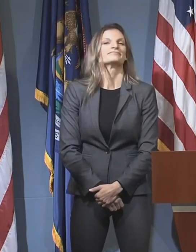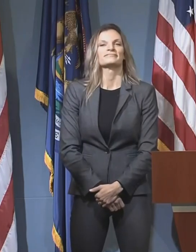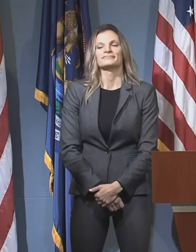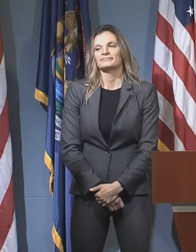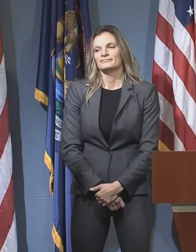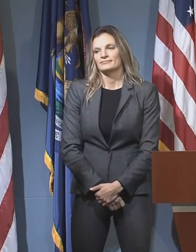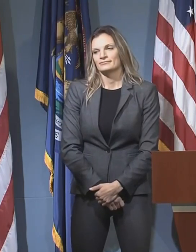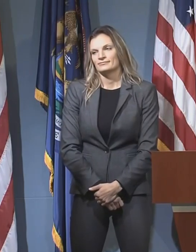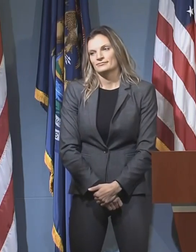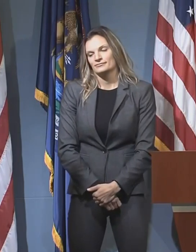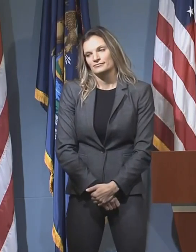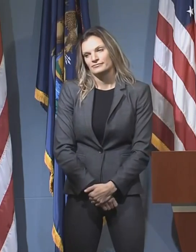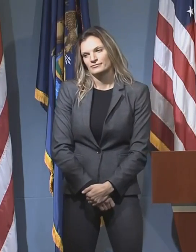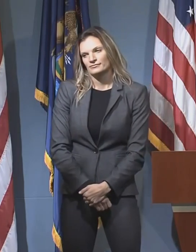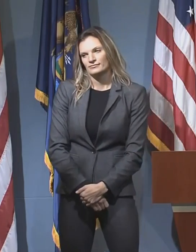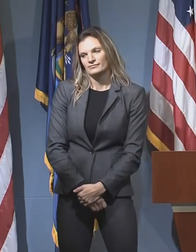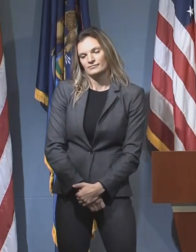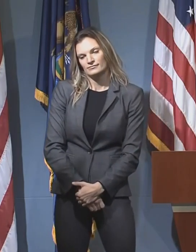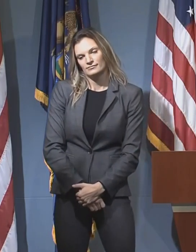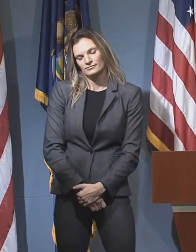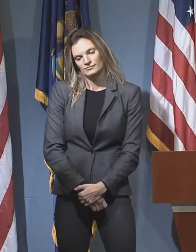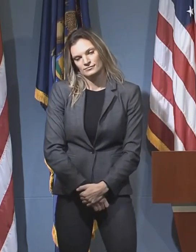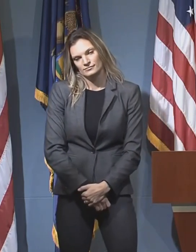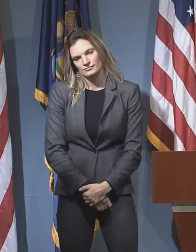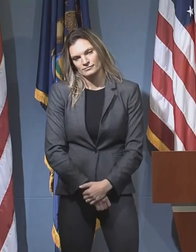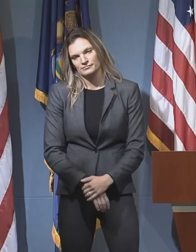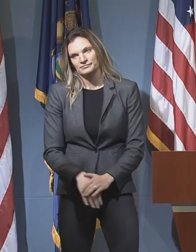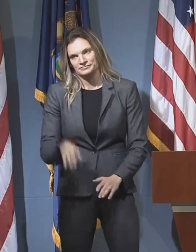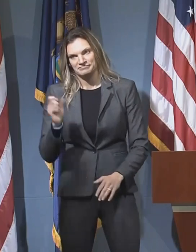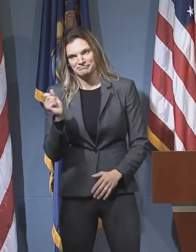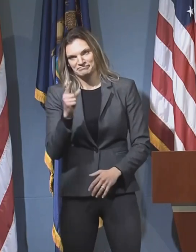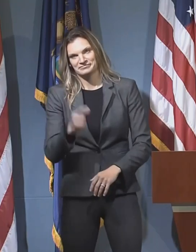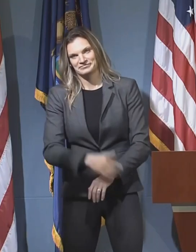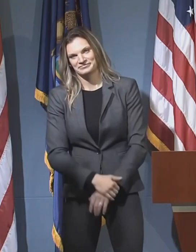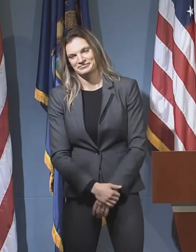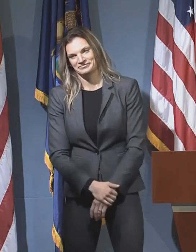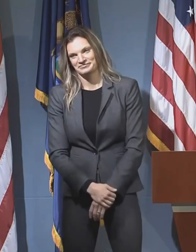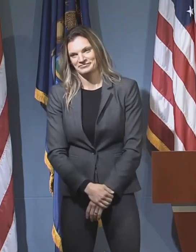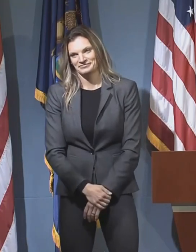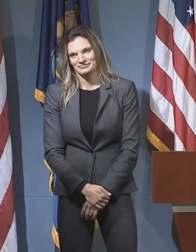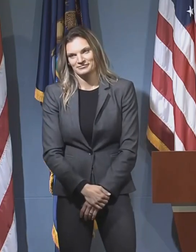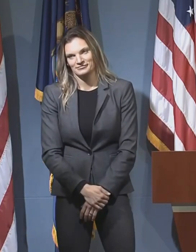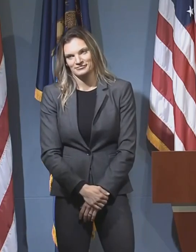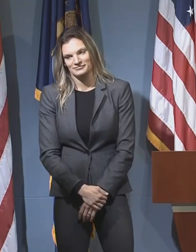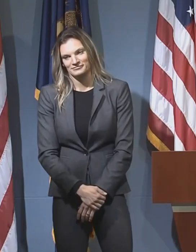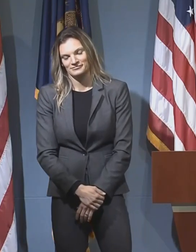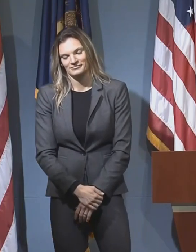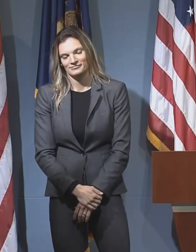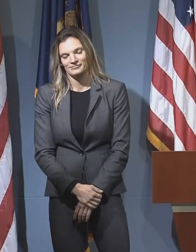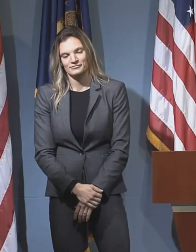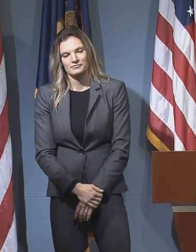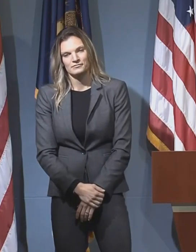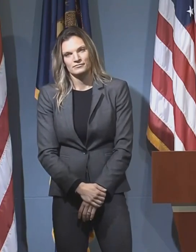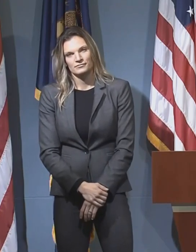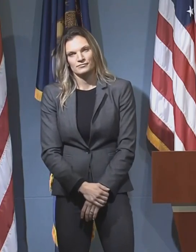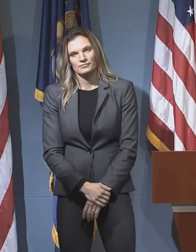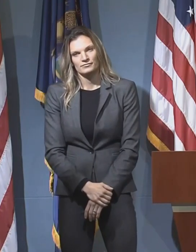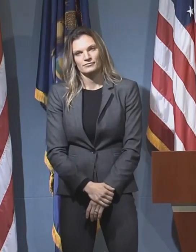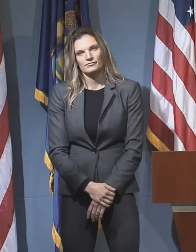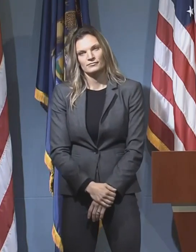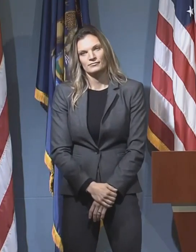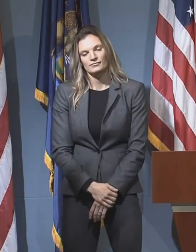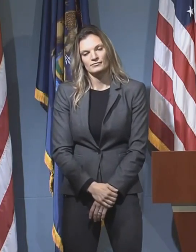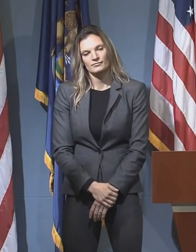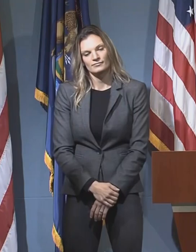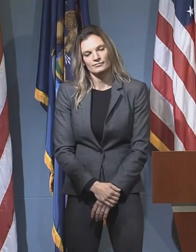The next question will come from Zach Gorchow with Gumbert. Good morning, Governor. I'm wondering what your